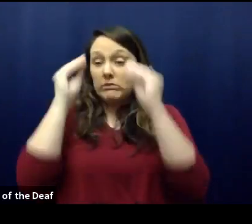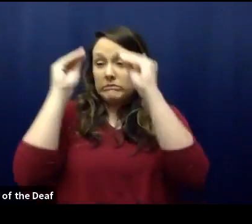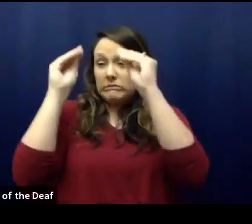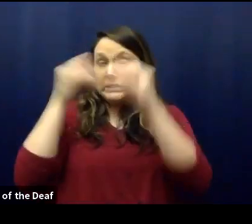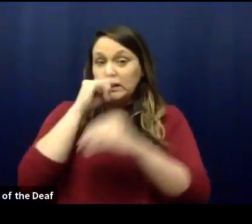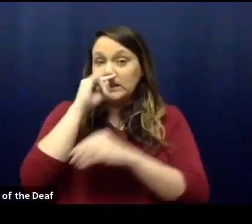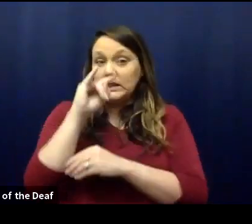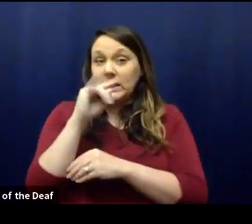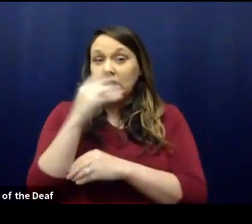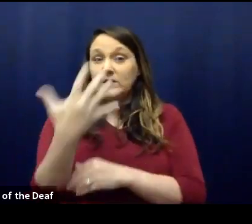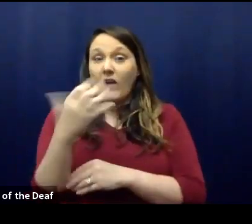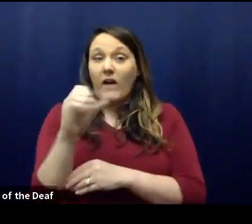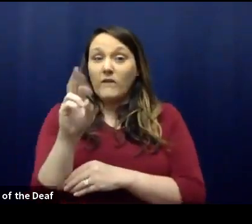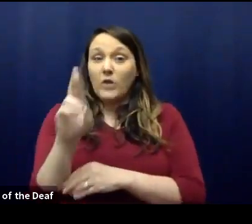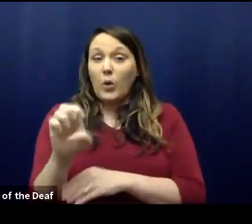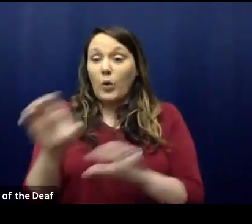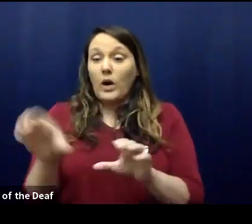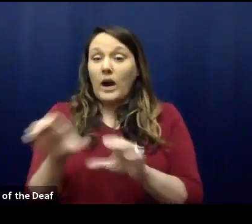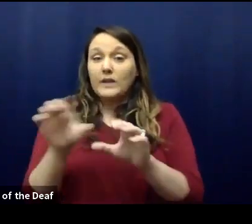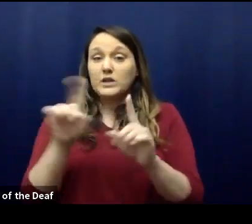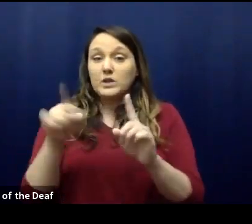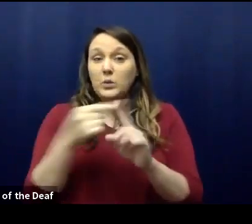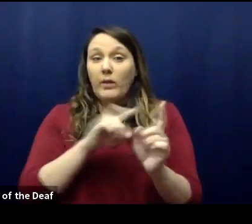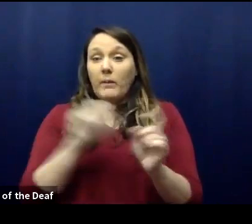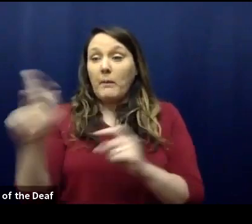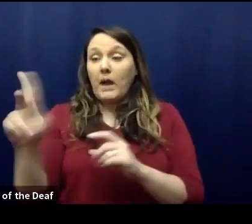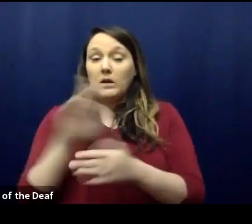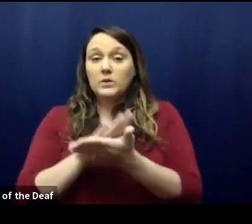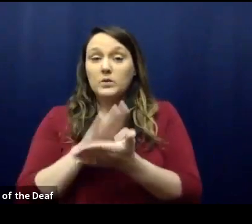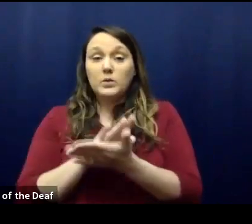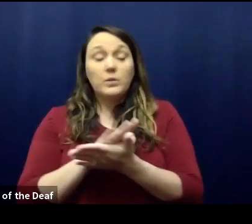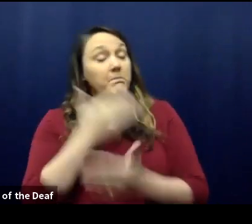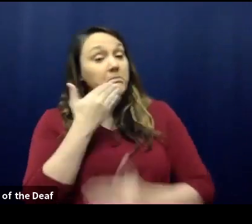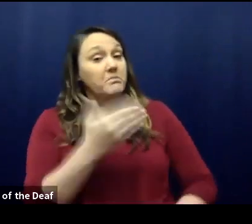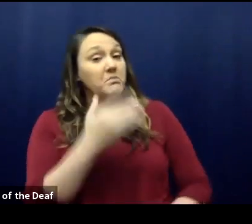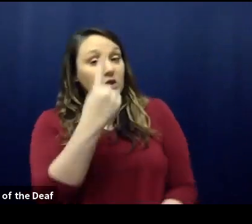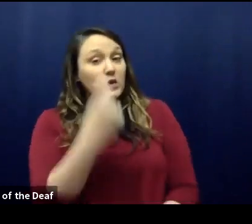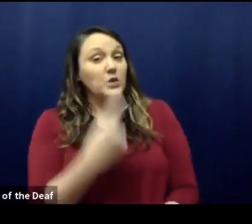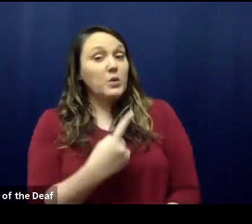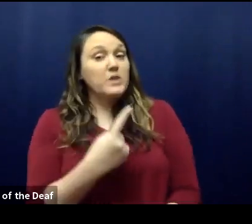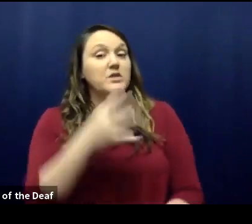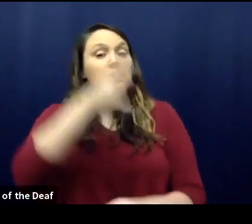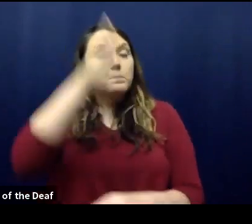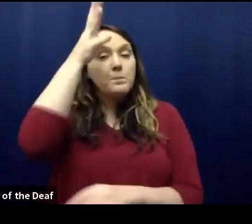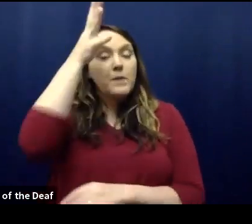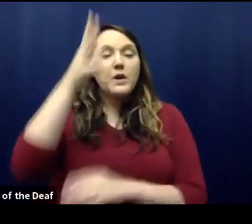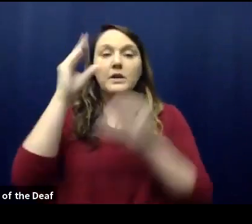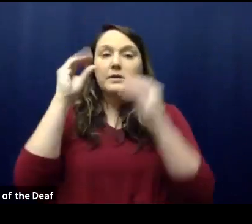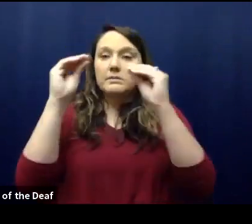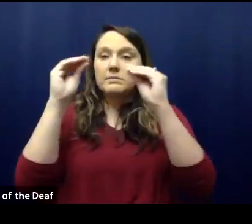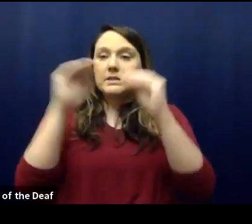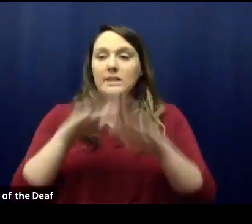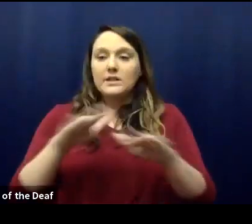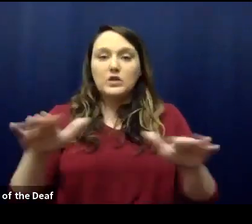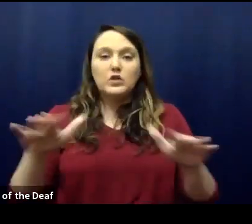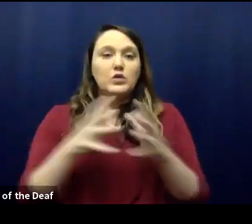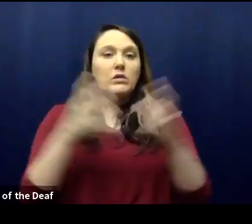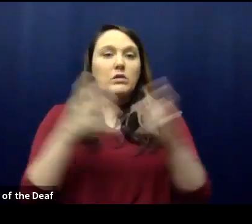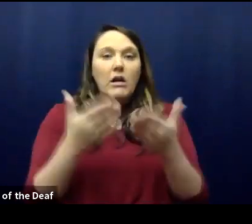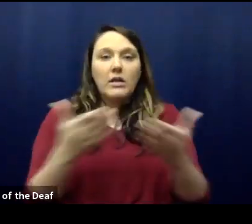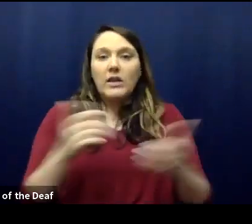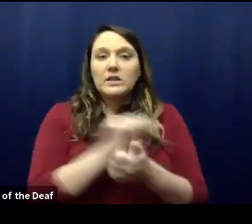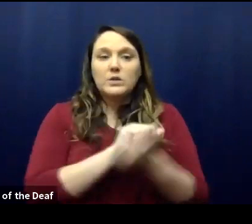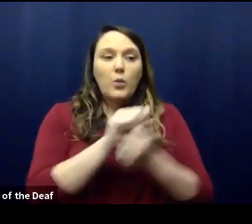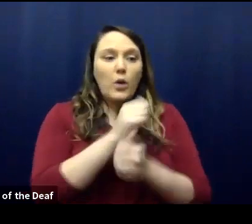they return to the classroom? Well, that's a great question. You know, parents teach their children lots of things about washing their